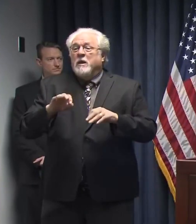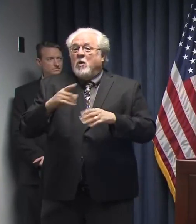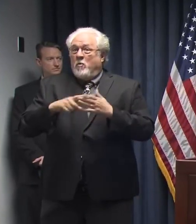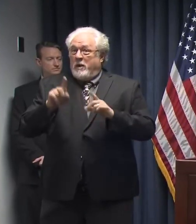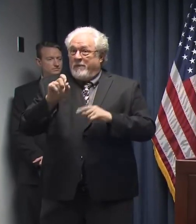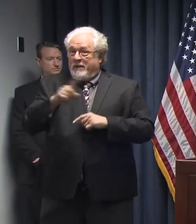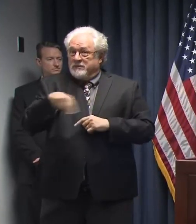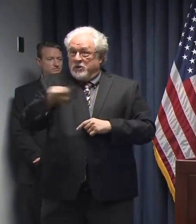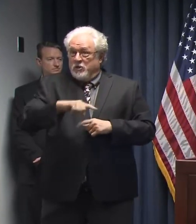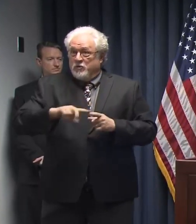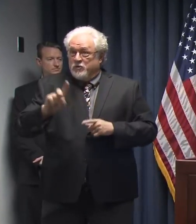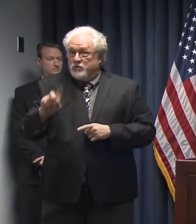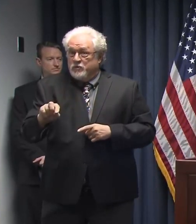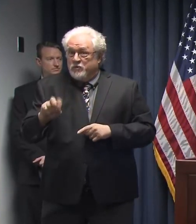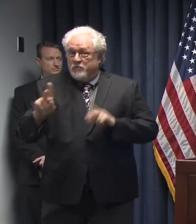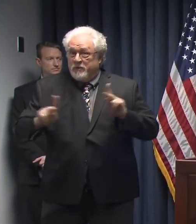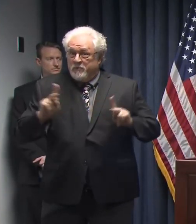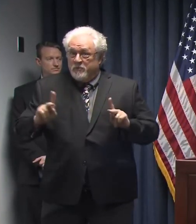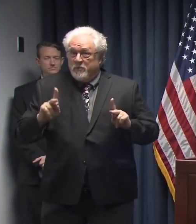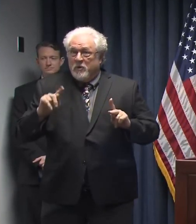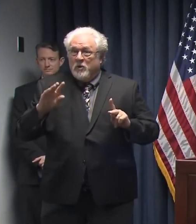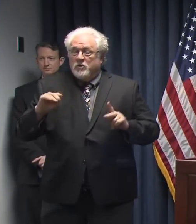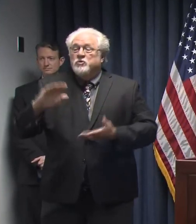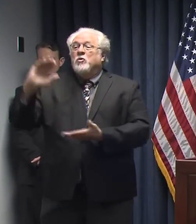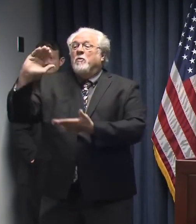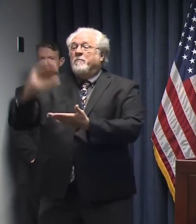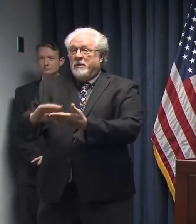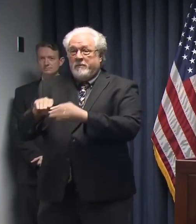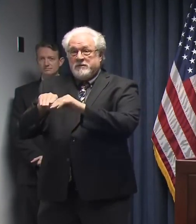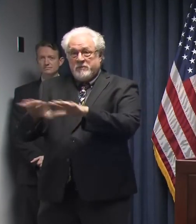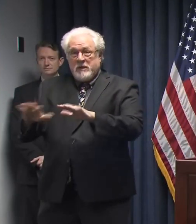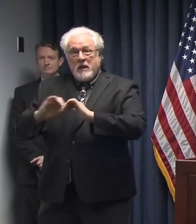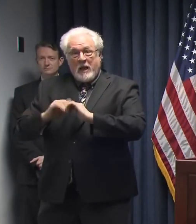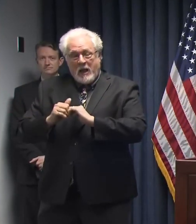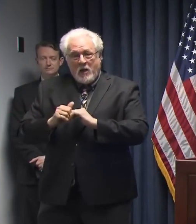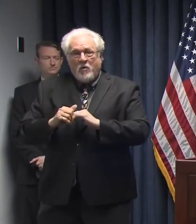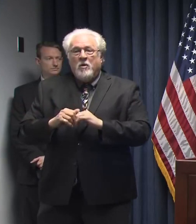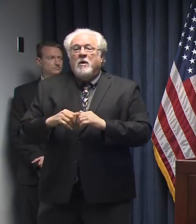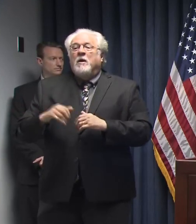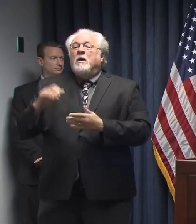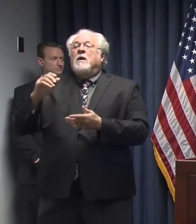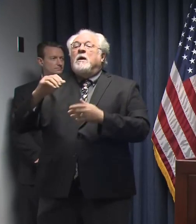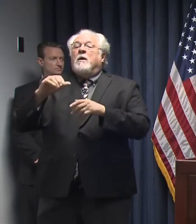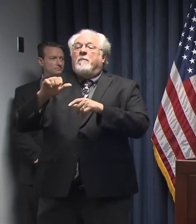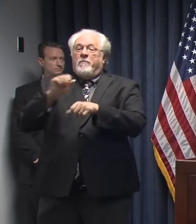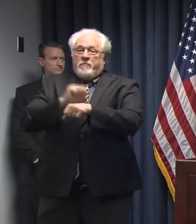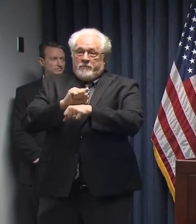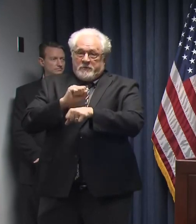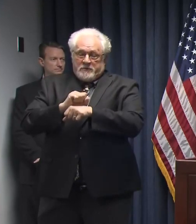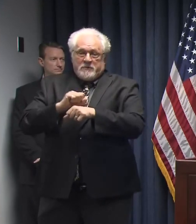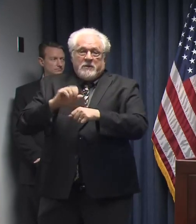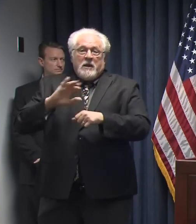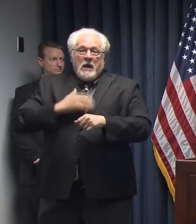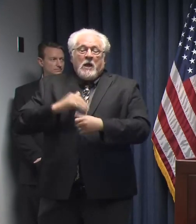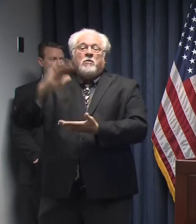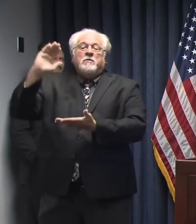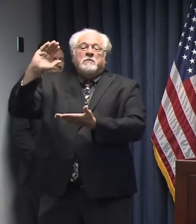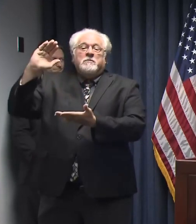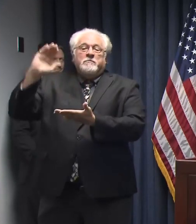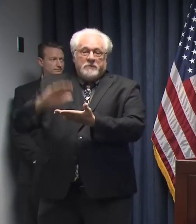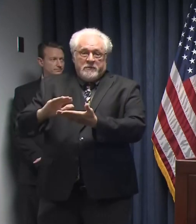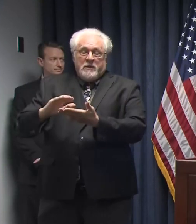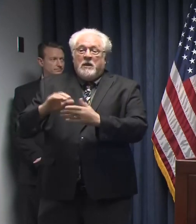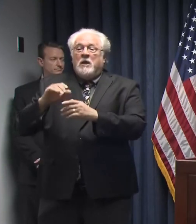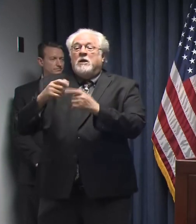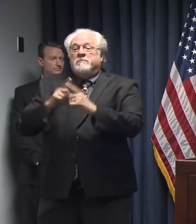citizens of our state to do is to minimize the spread by practicing the mitigation measures that we put in place, the social distancing, the